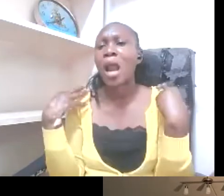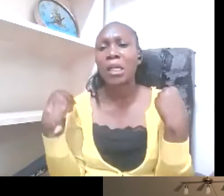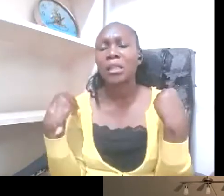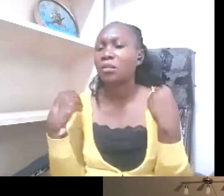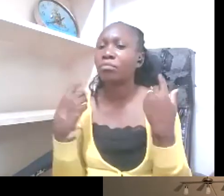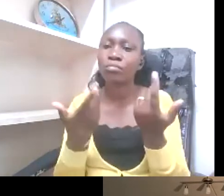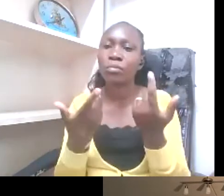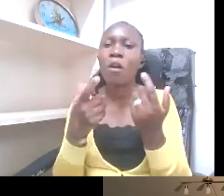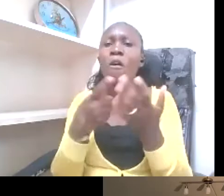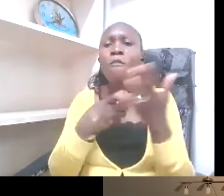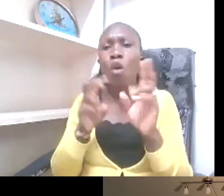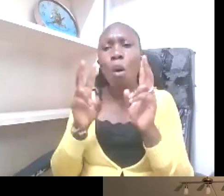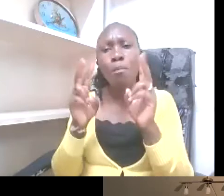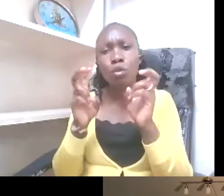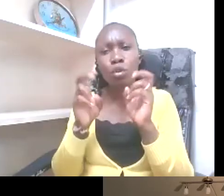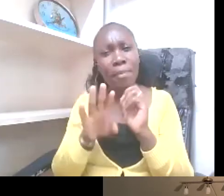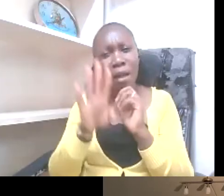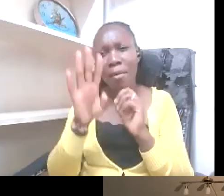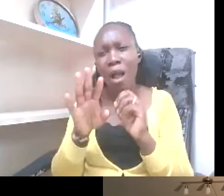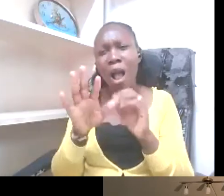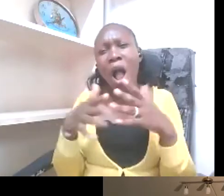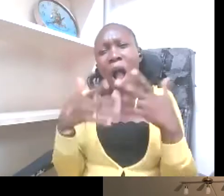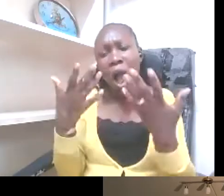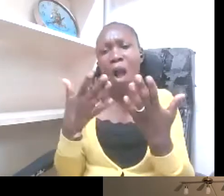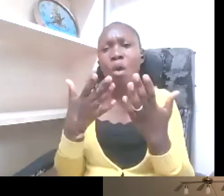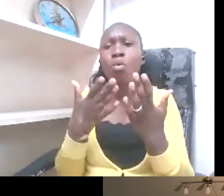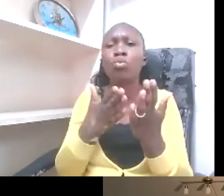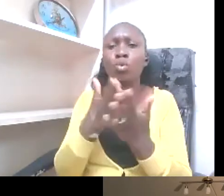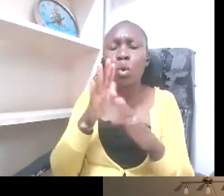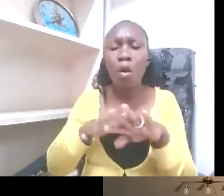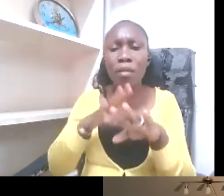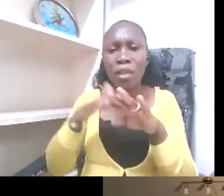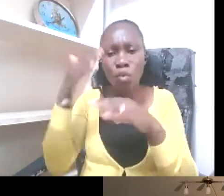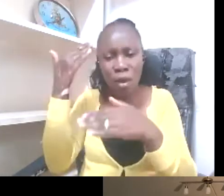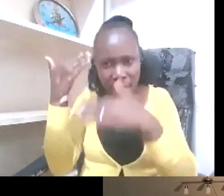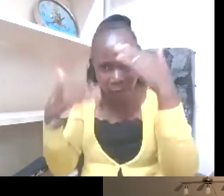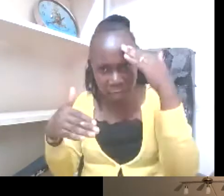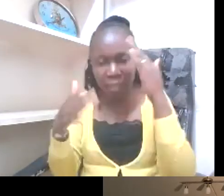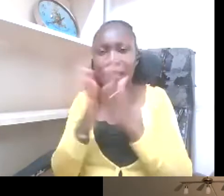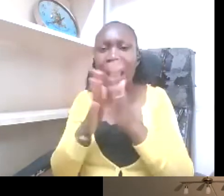your head, what, how should universities and research institutions equip themselves to accommodate